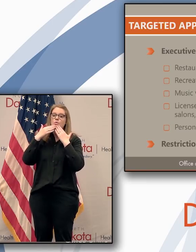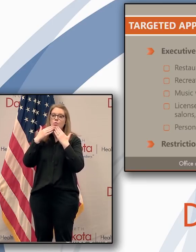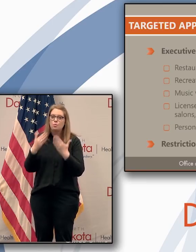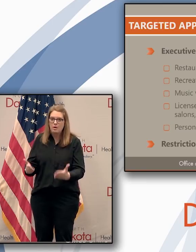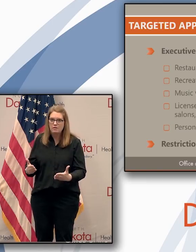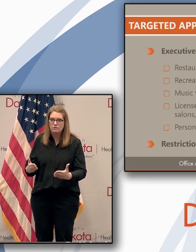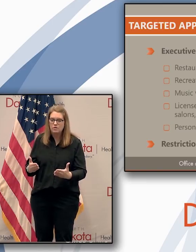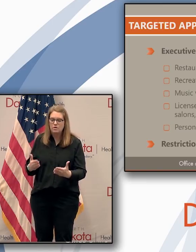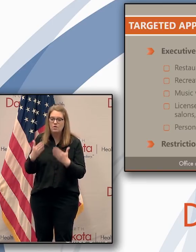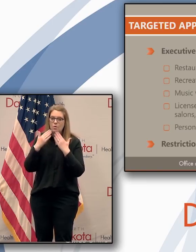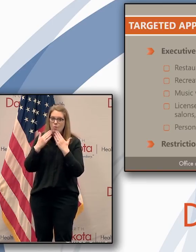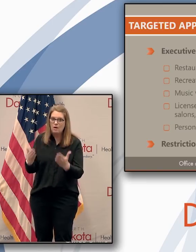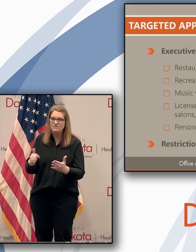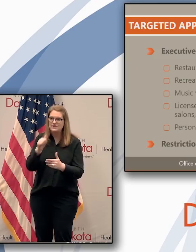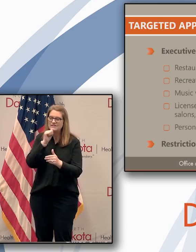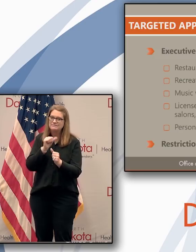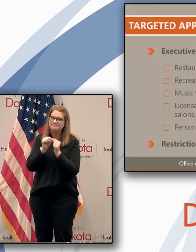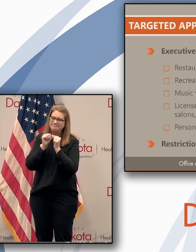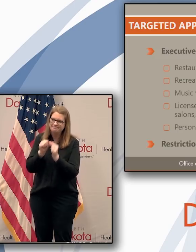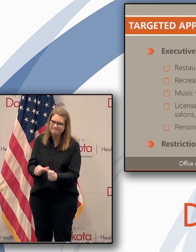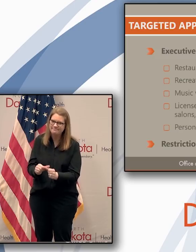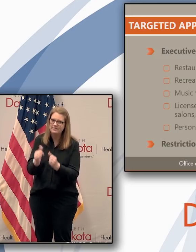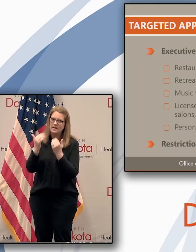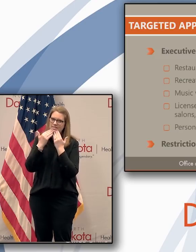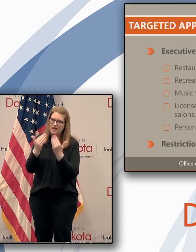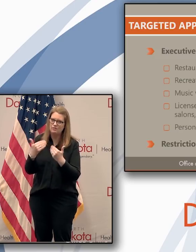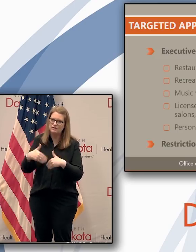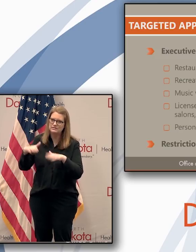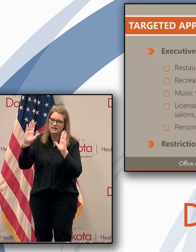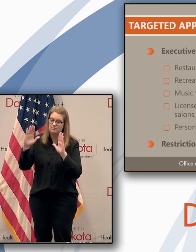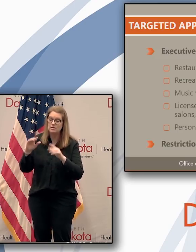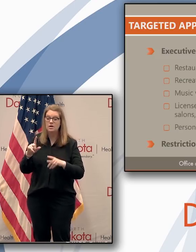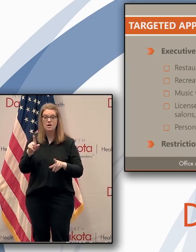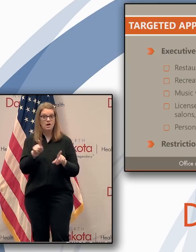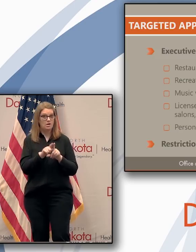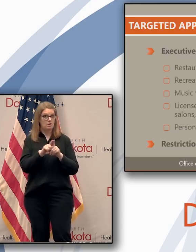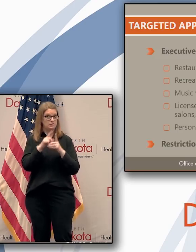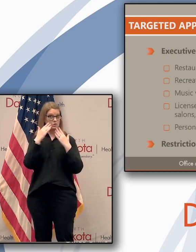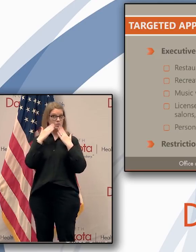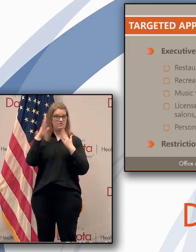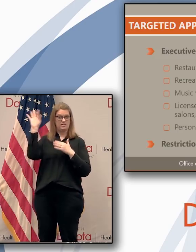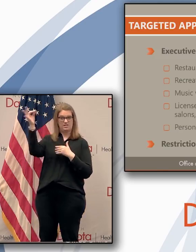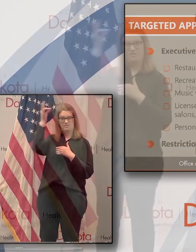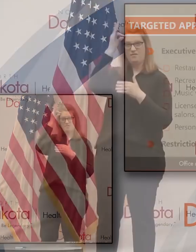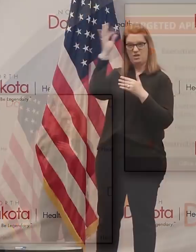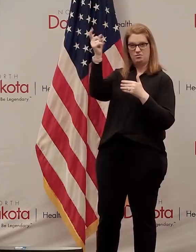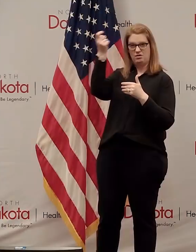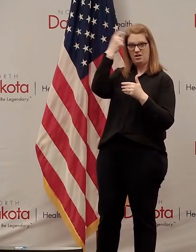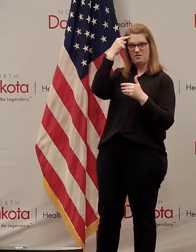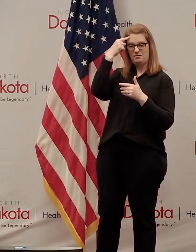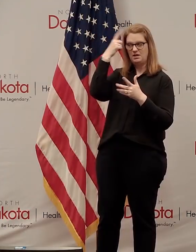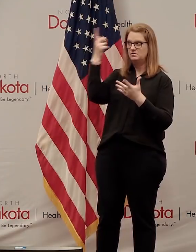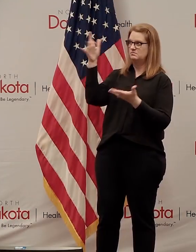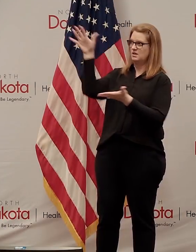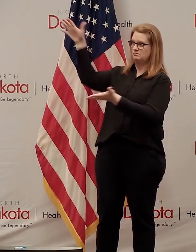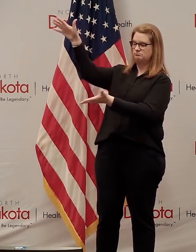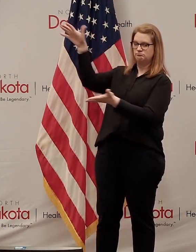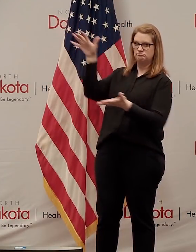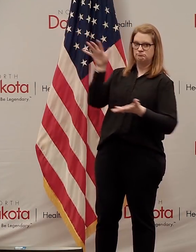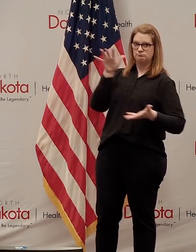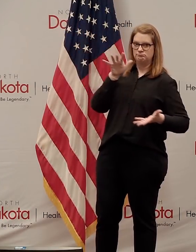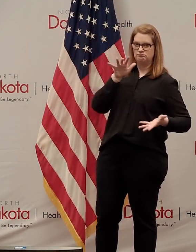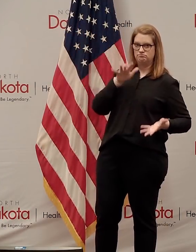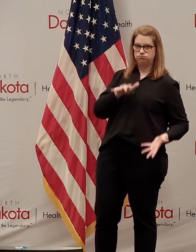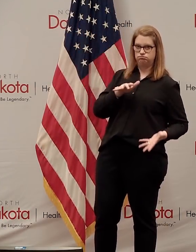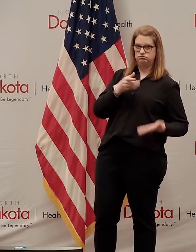sacrifice and your resiliency. We're also grateful to the federal government for the enormous amount of federal stimulus